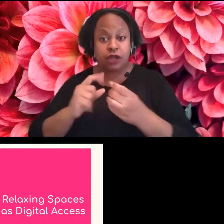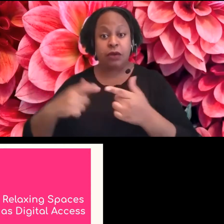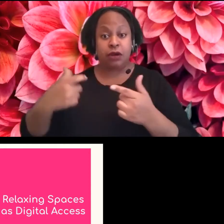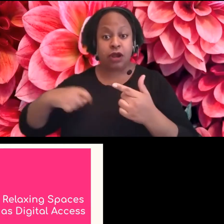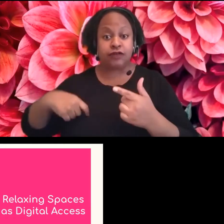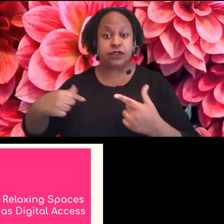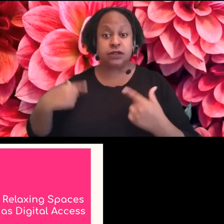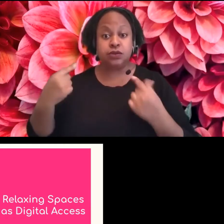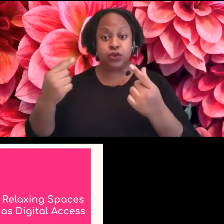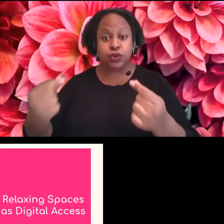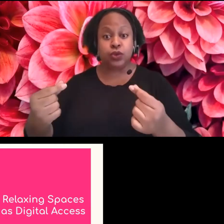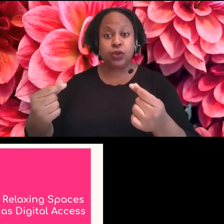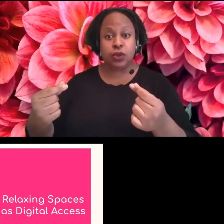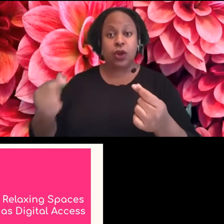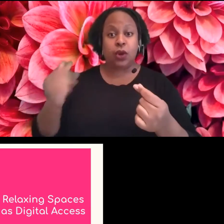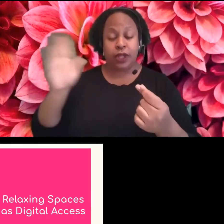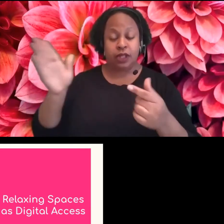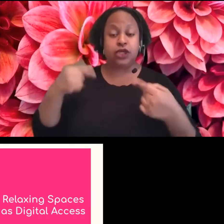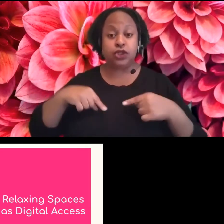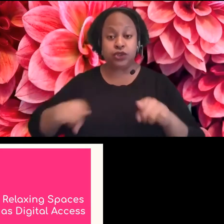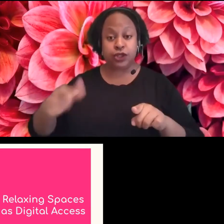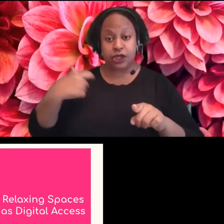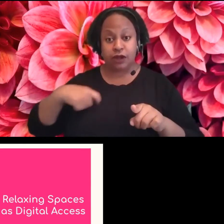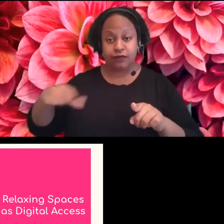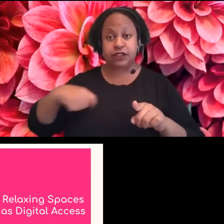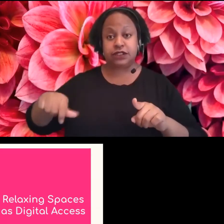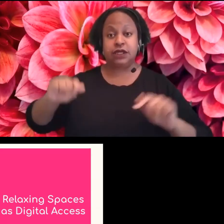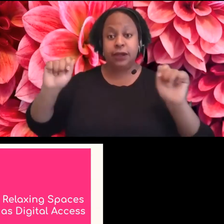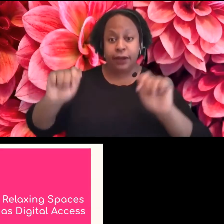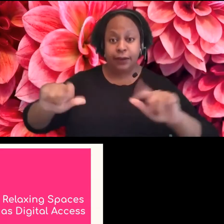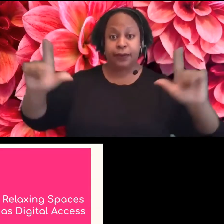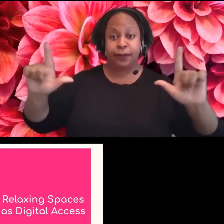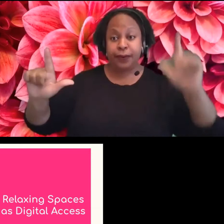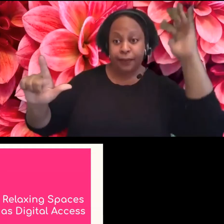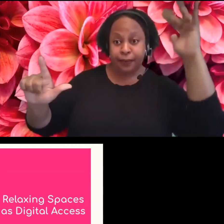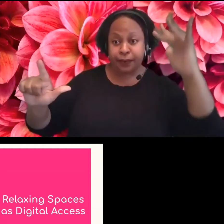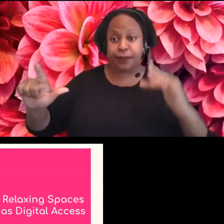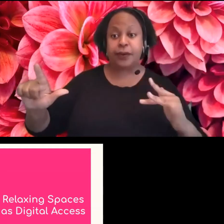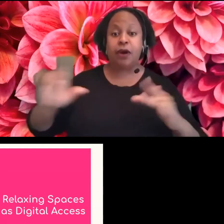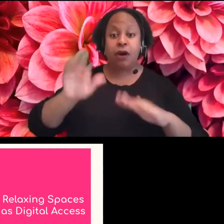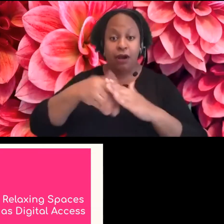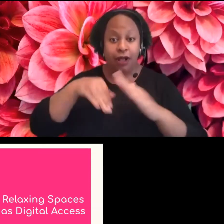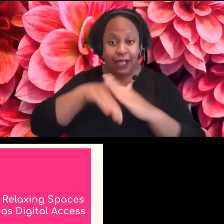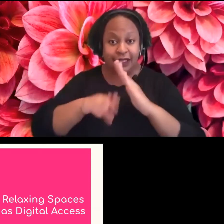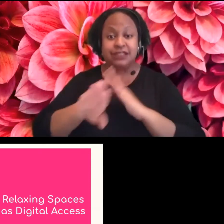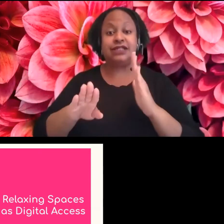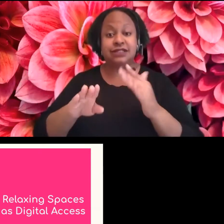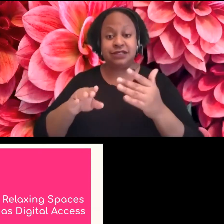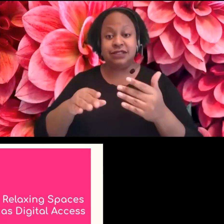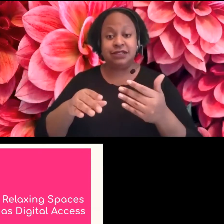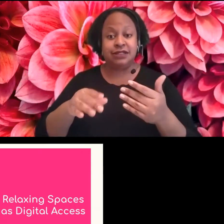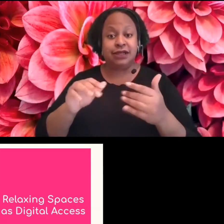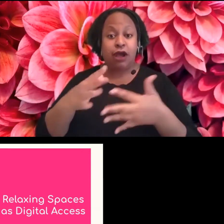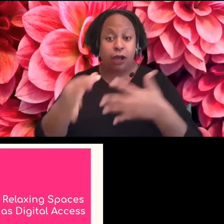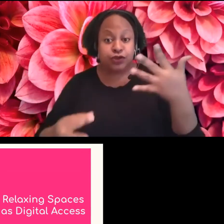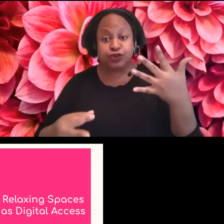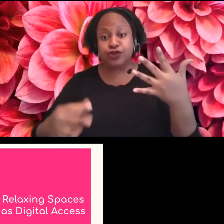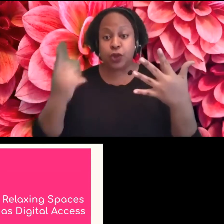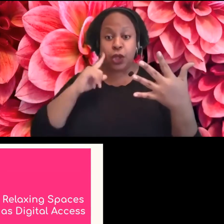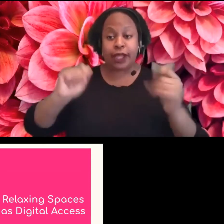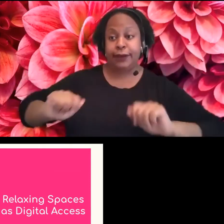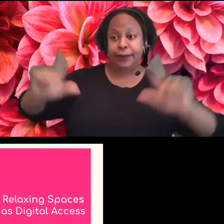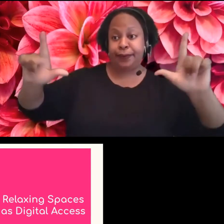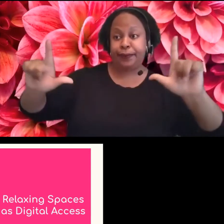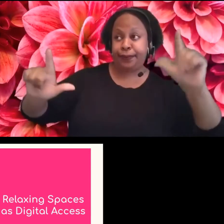and lists all the access points with the agenda. And that's up for 15 minutes as people enter. Um, and that's an idea. I